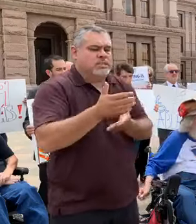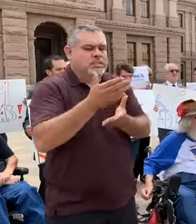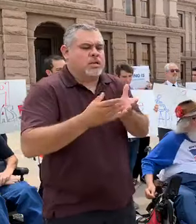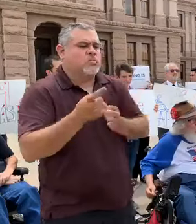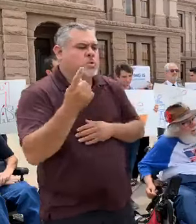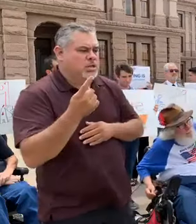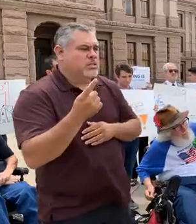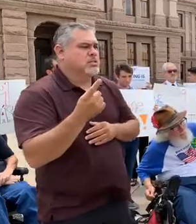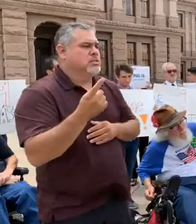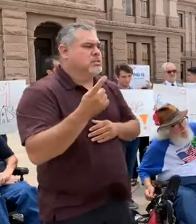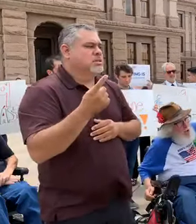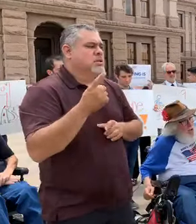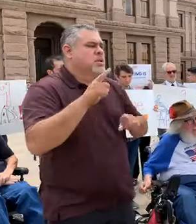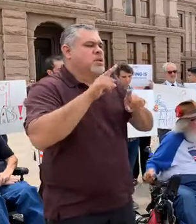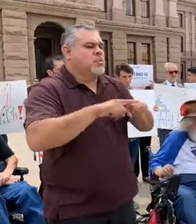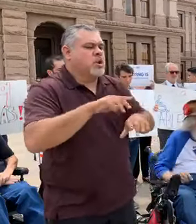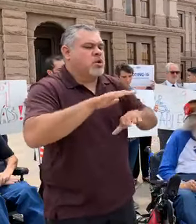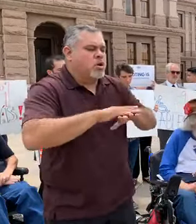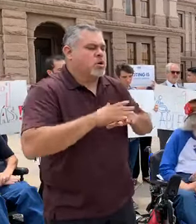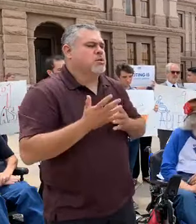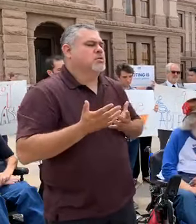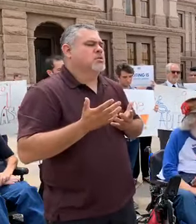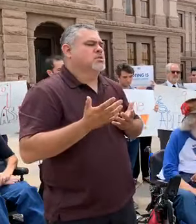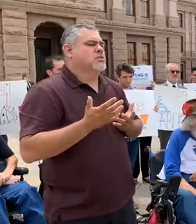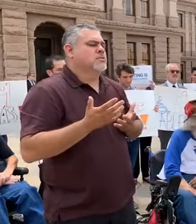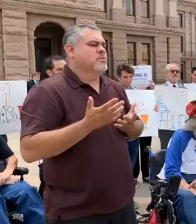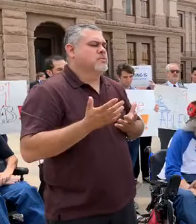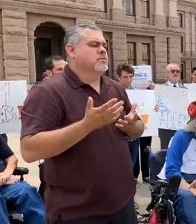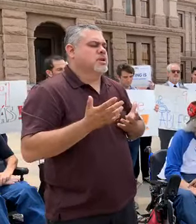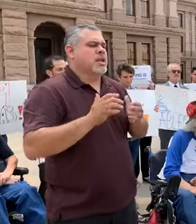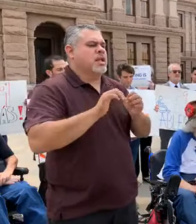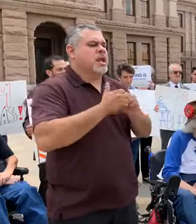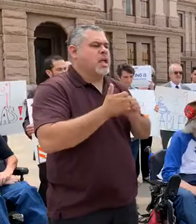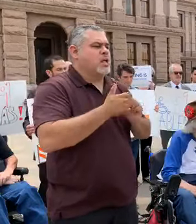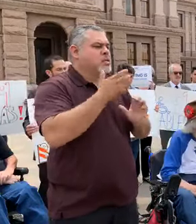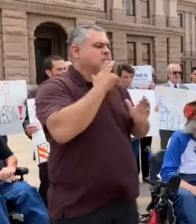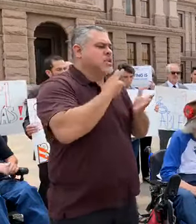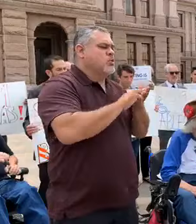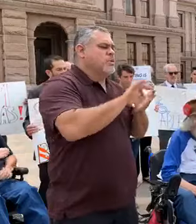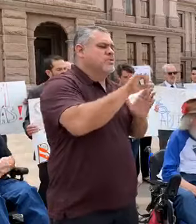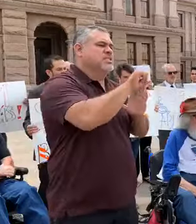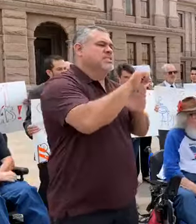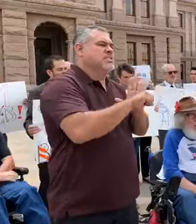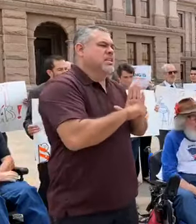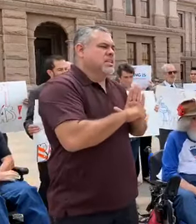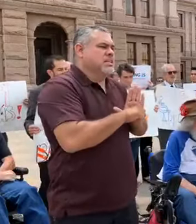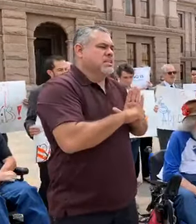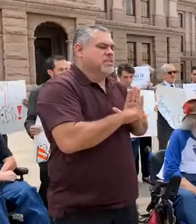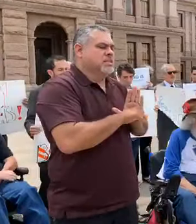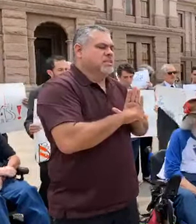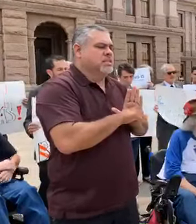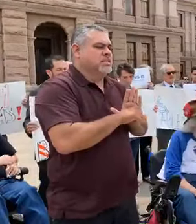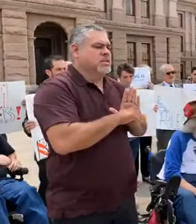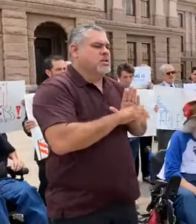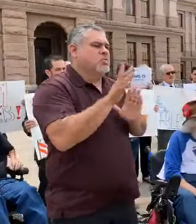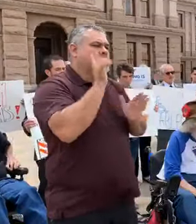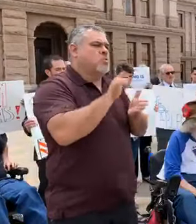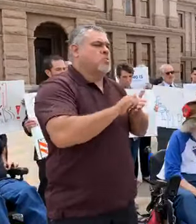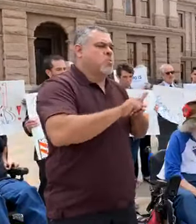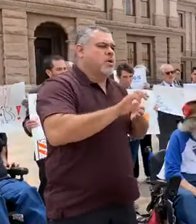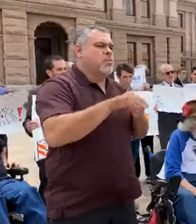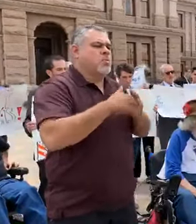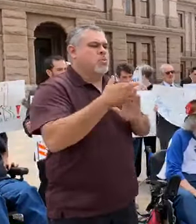depending on how the Secretary of State would write the